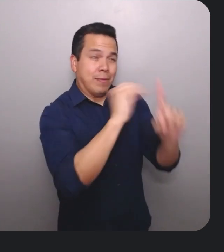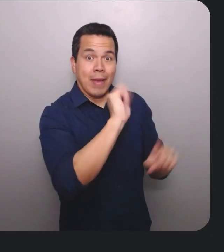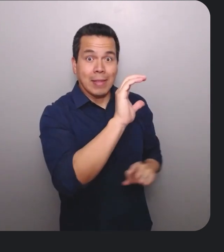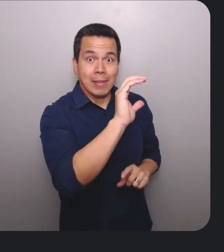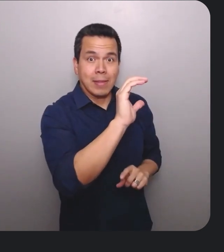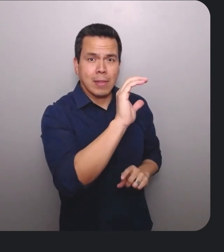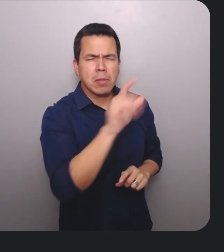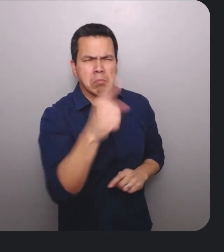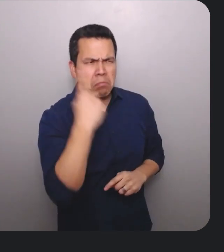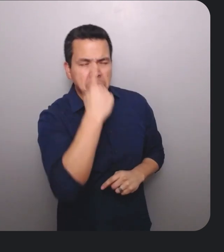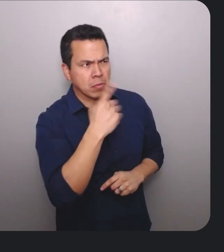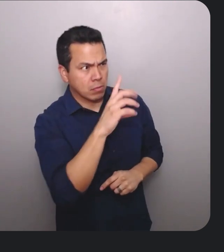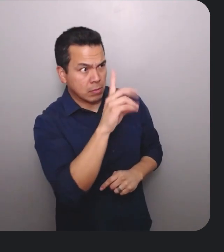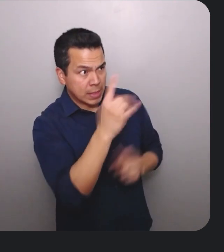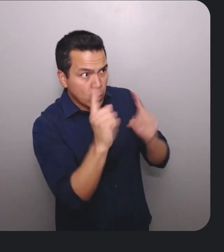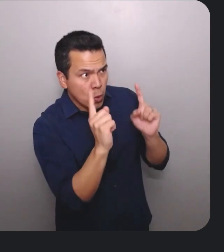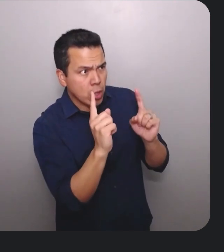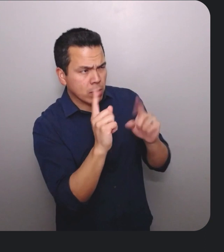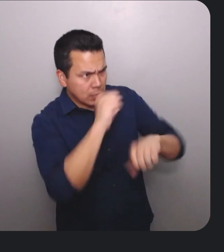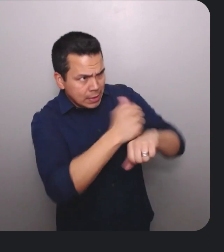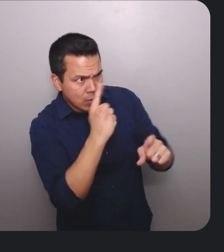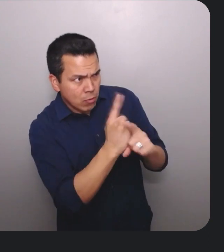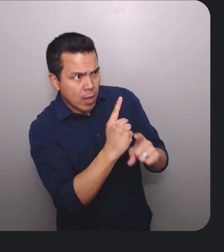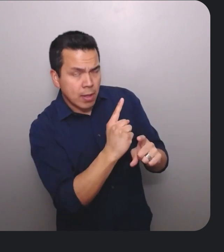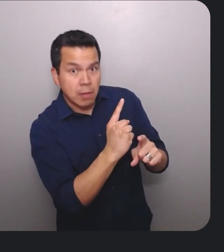You think to yourself, did it work? Did I set the correct setting?